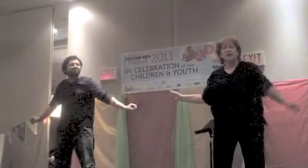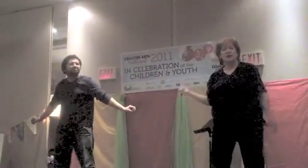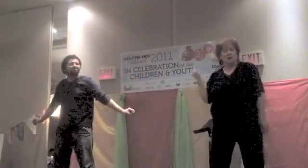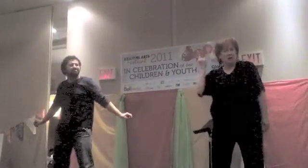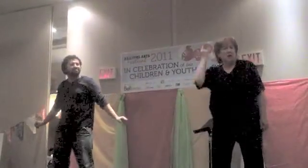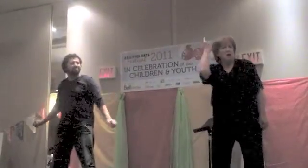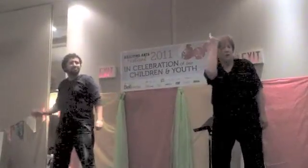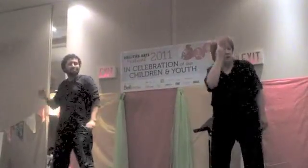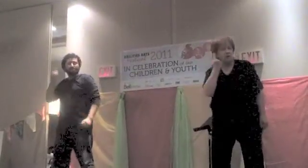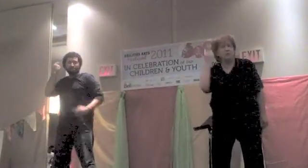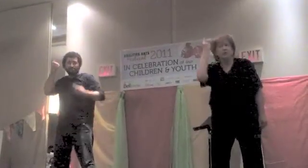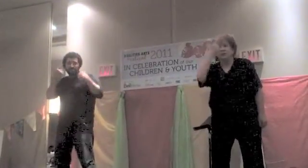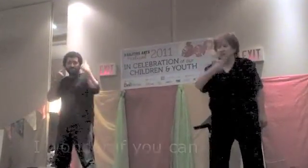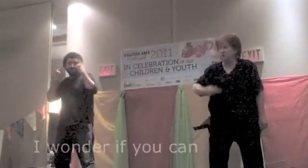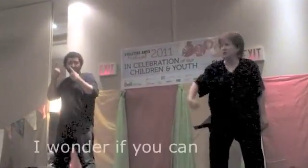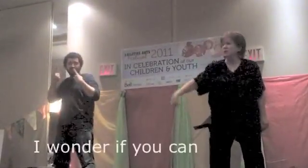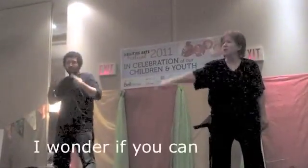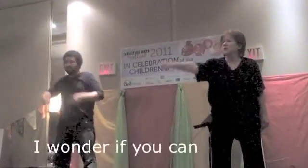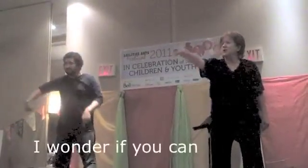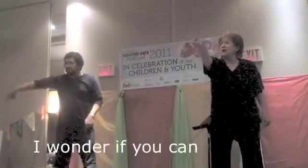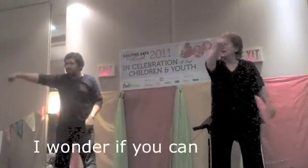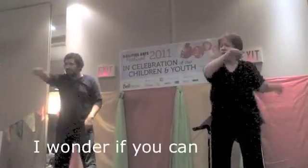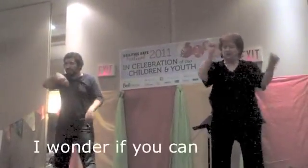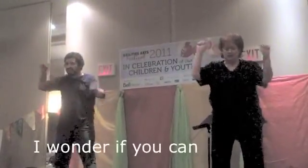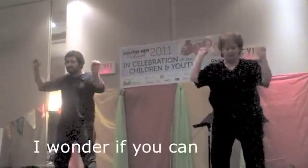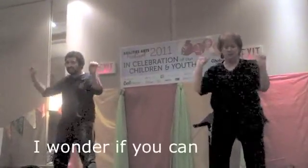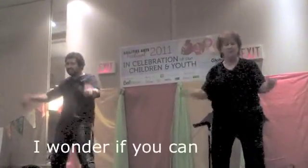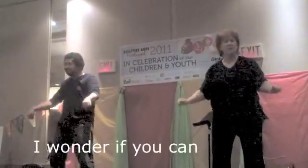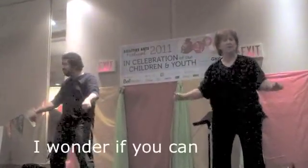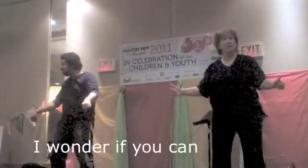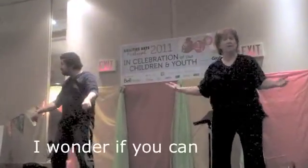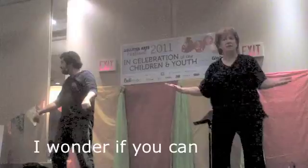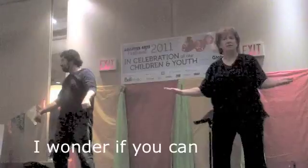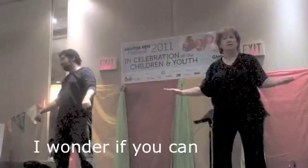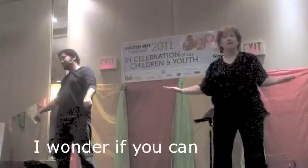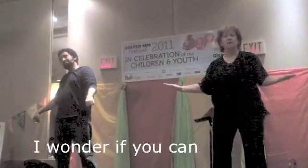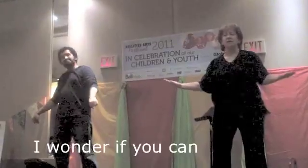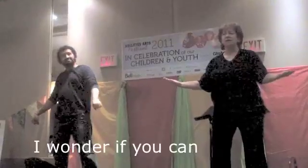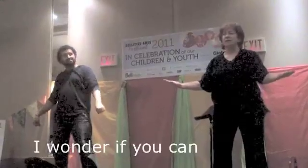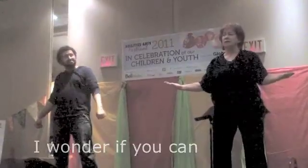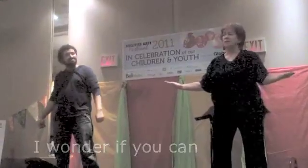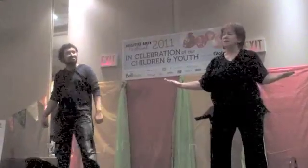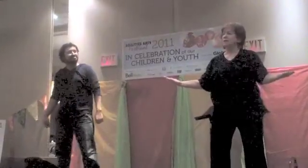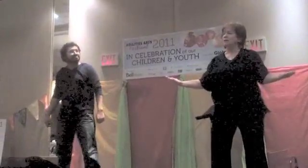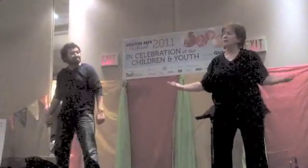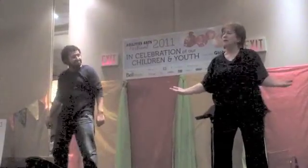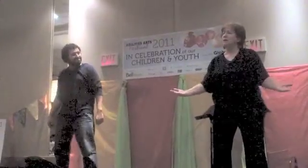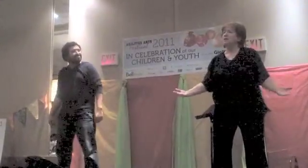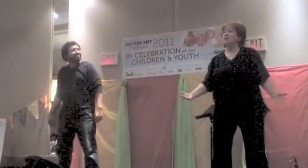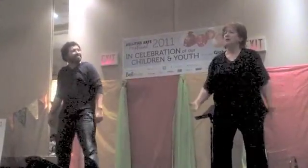Sometime you'll join us. How many